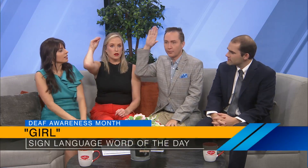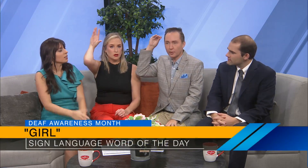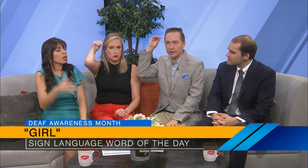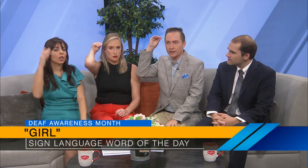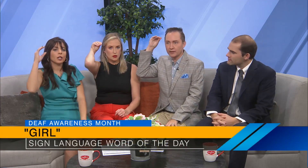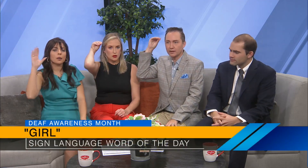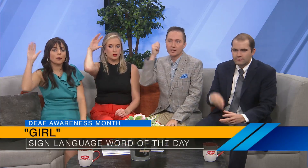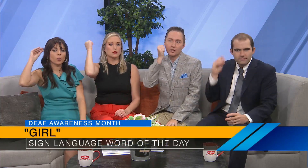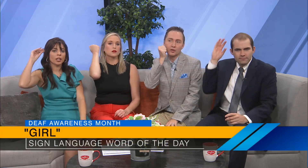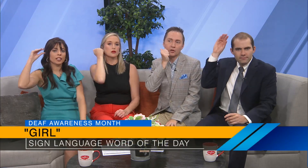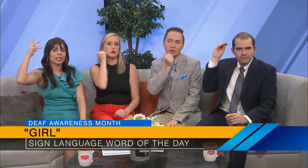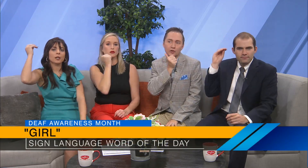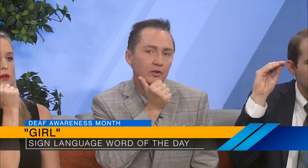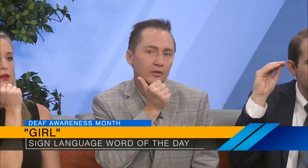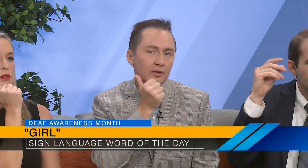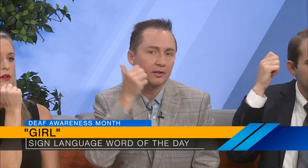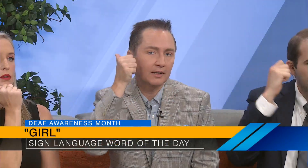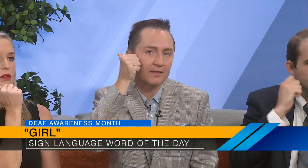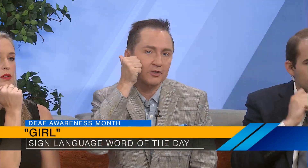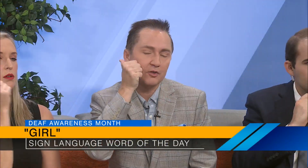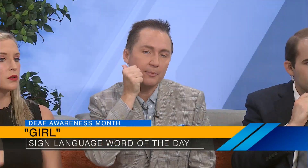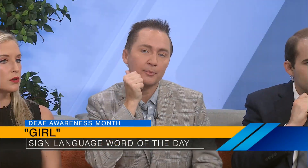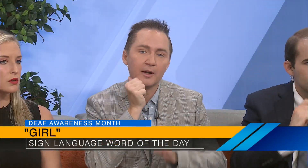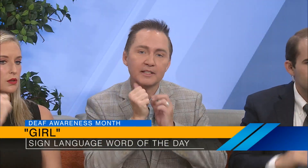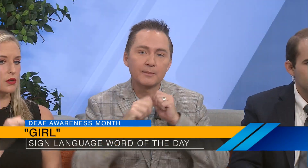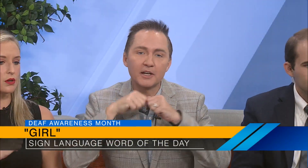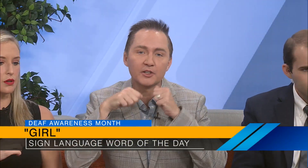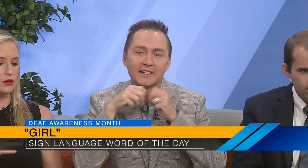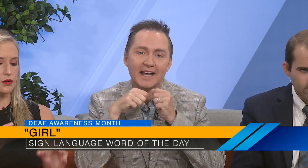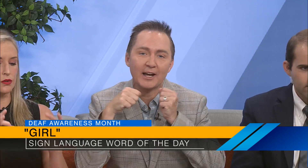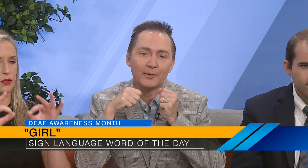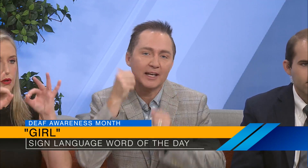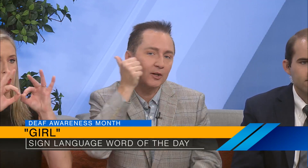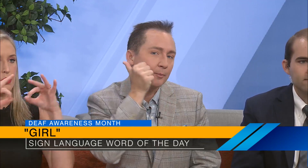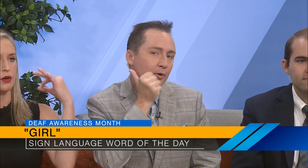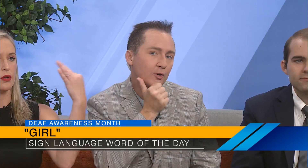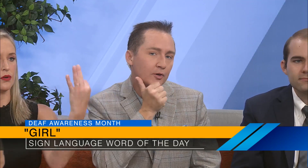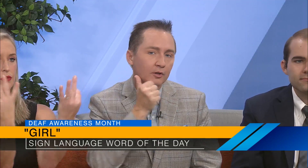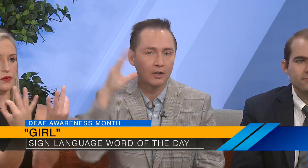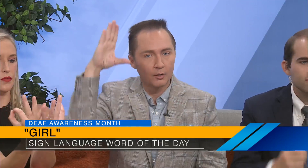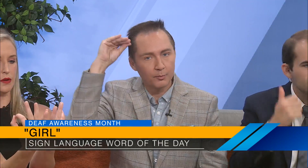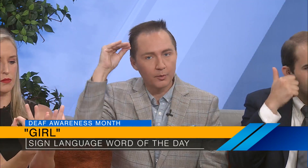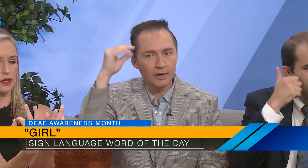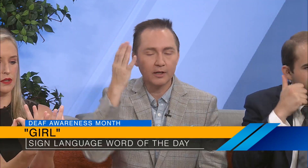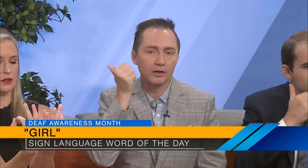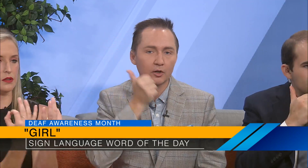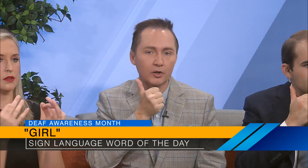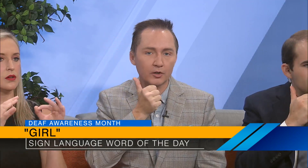boy. Boy. Girl. Like, strap of your bonnet is coming down, you're going to tie it right here. Girl. Boy. Girl.